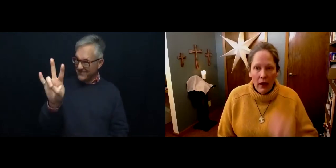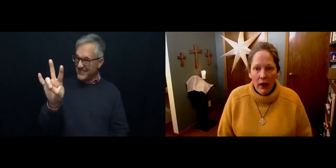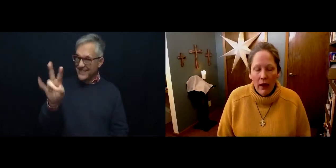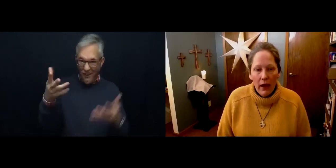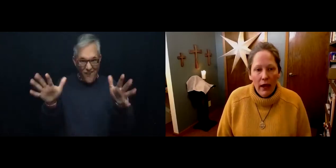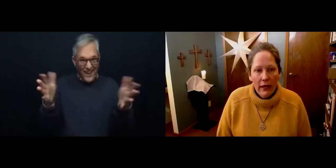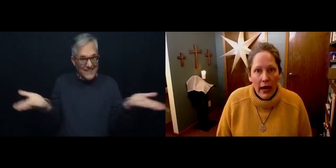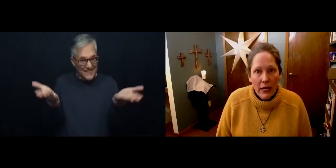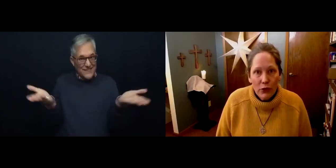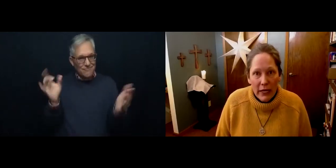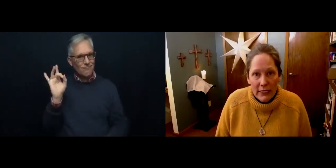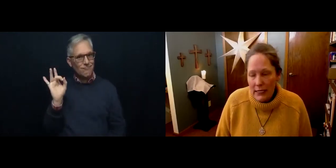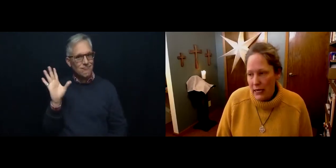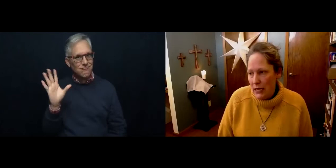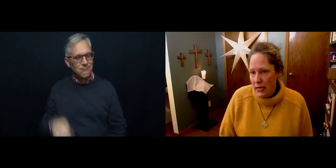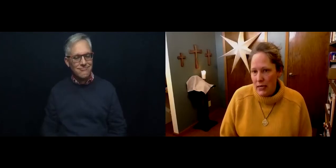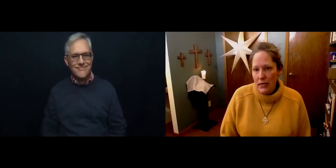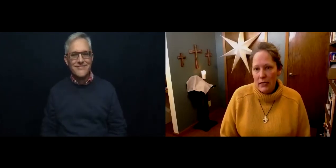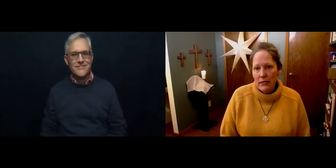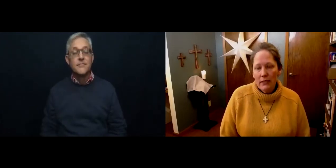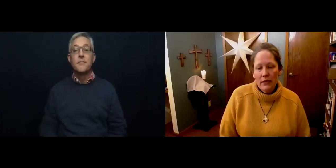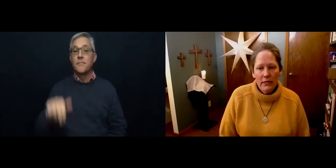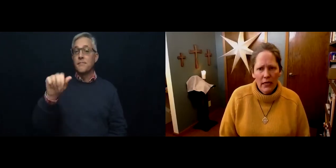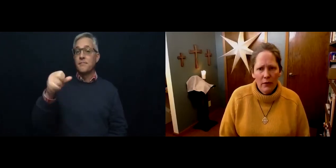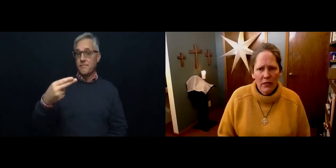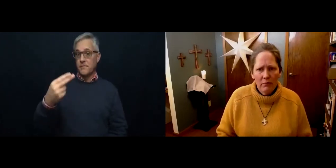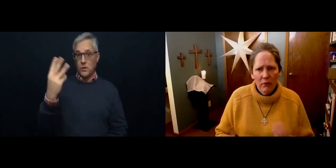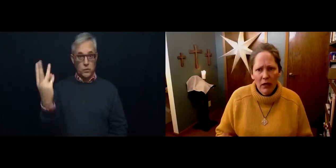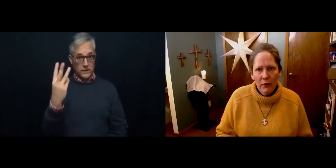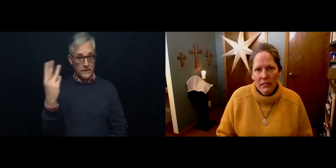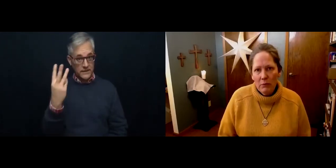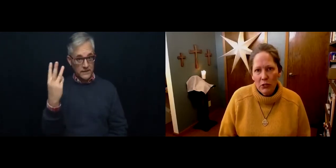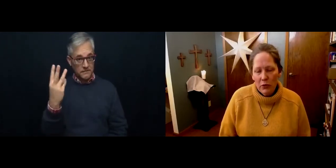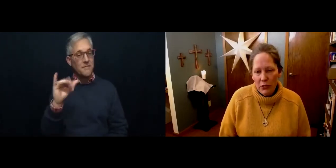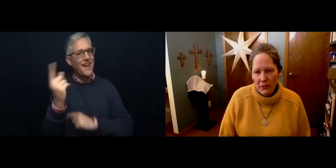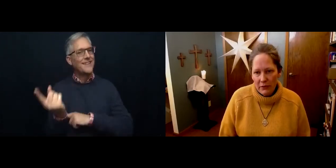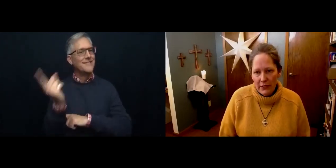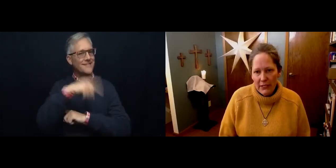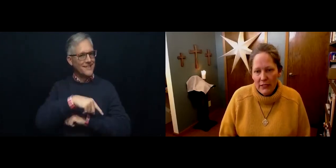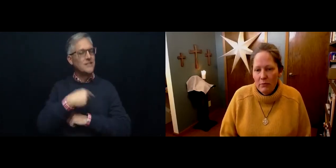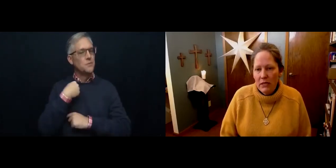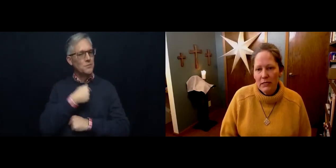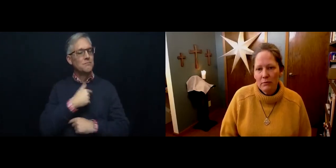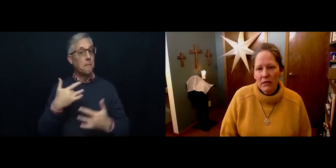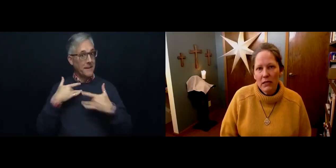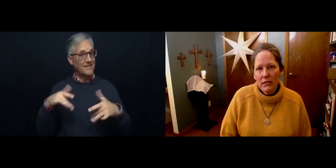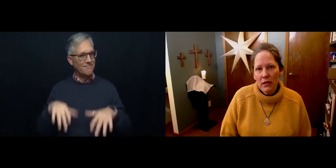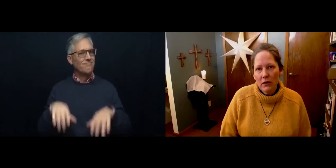And Ash Wednesday is the day we mark with a special worship service because it begins our